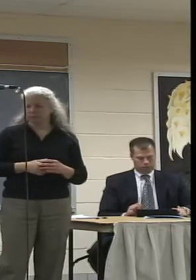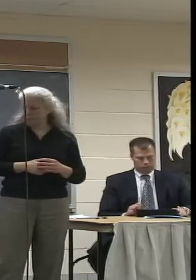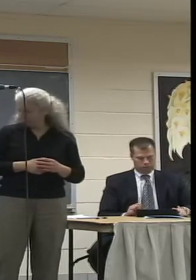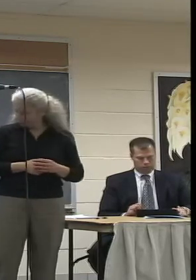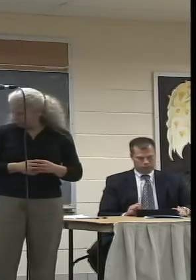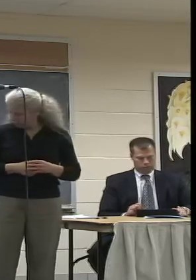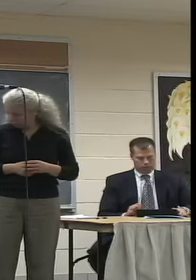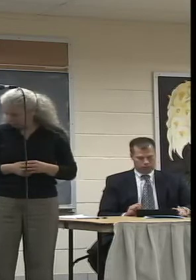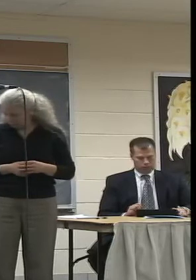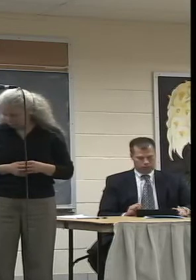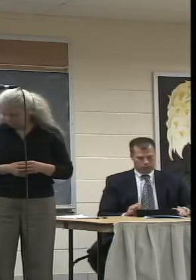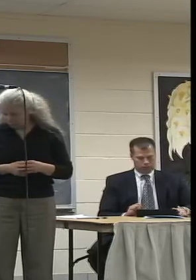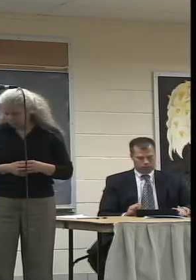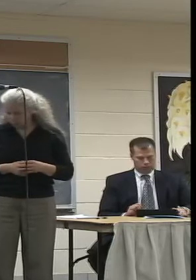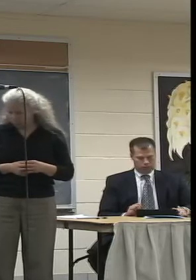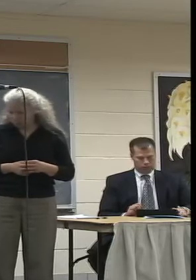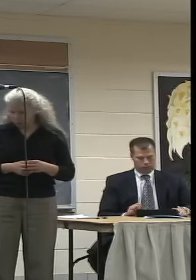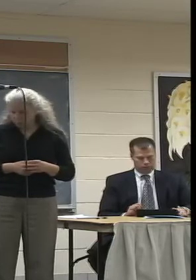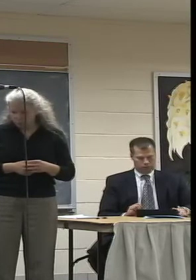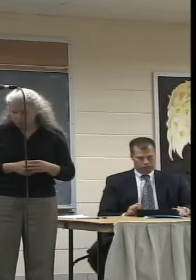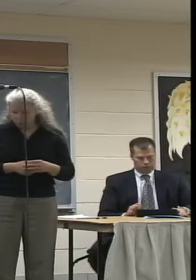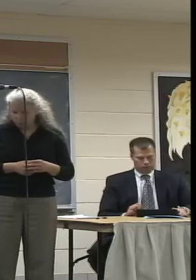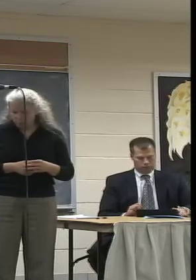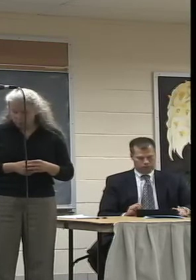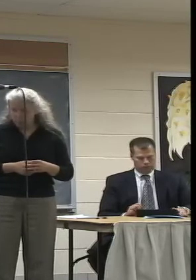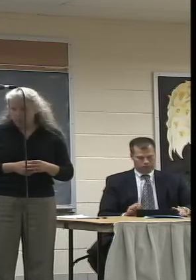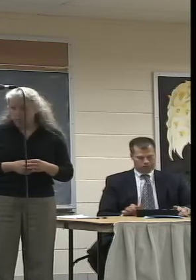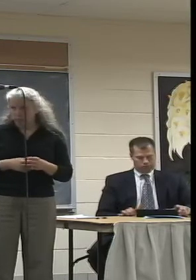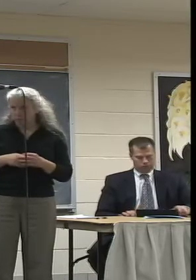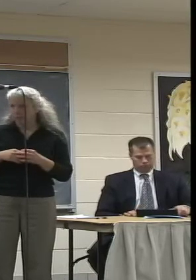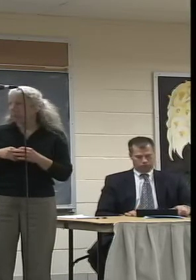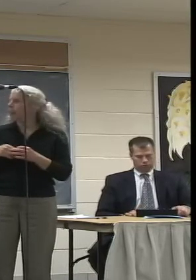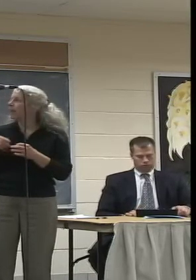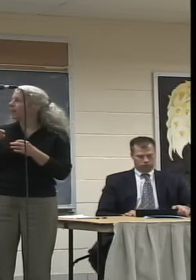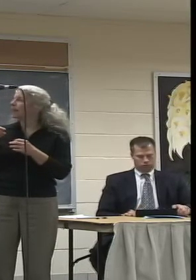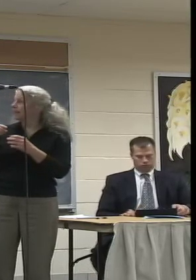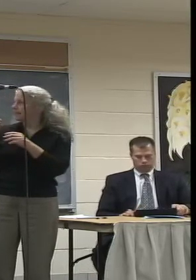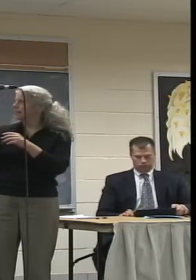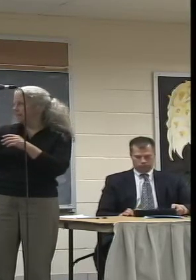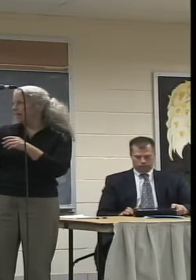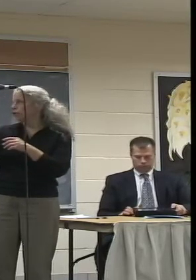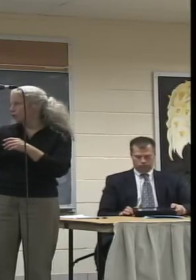So it's how we work – the use of the station has been growing.